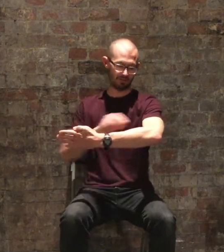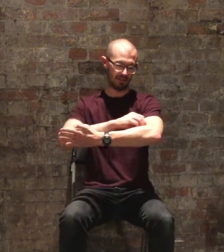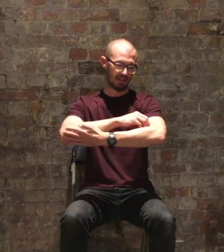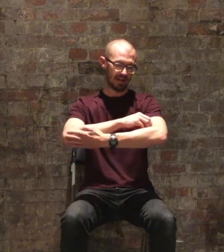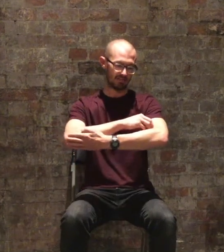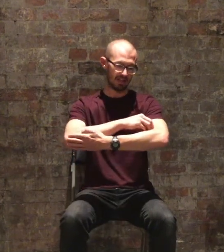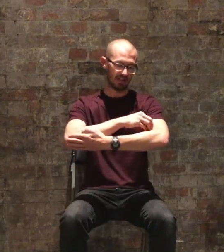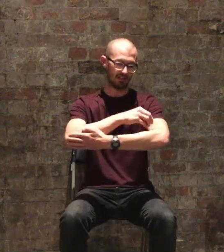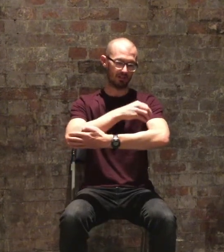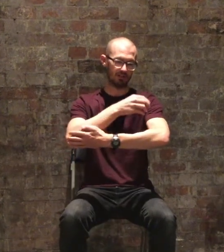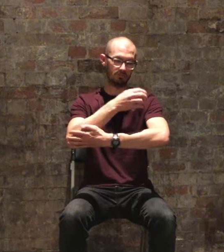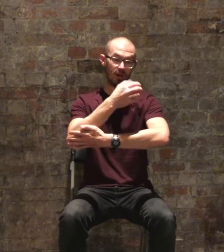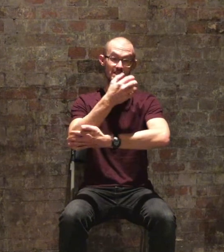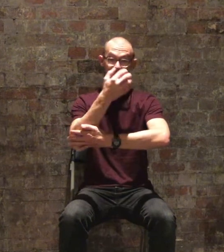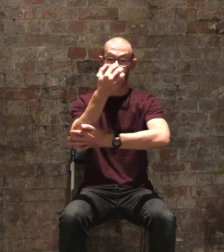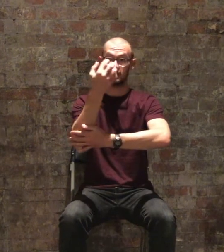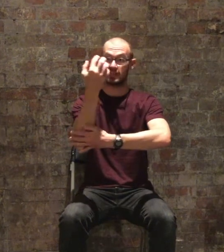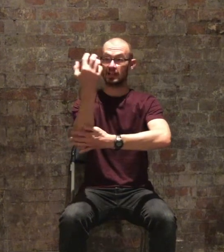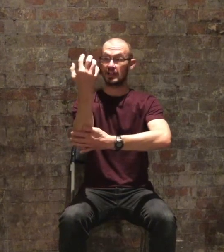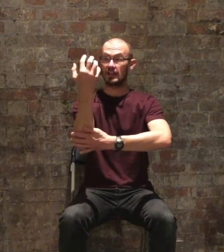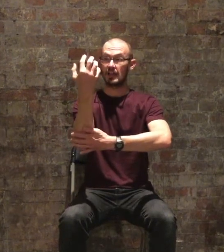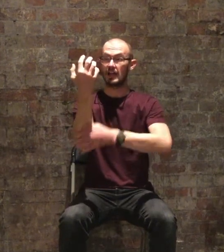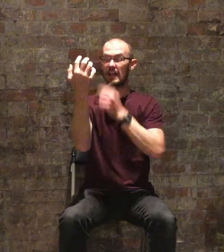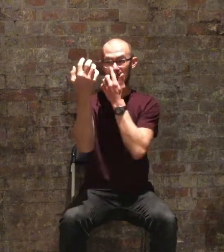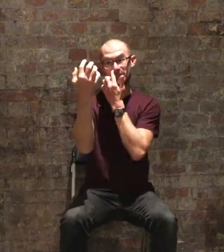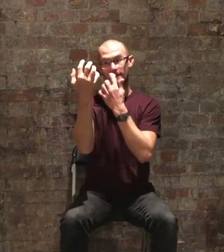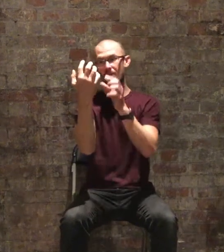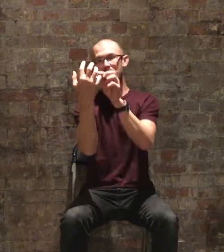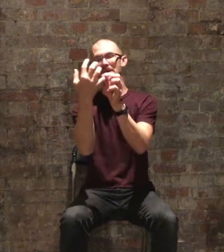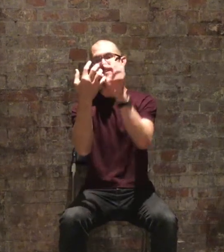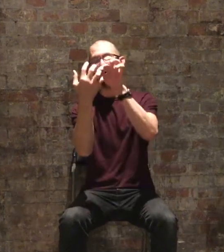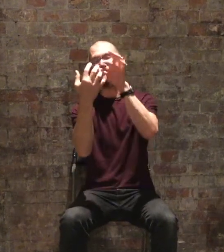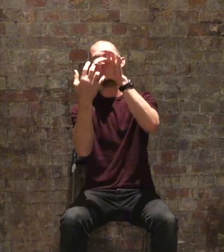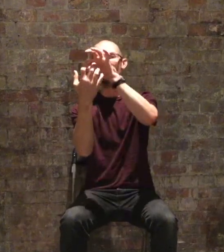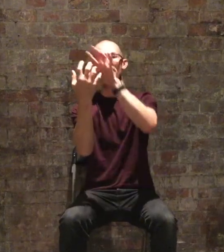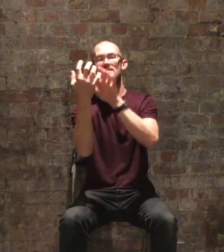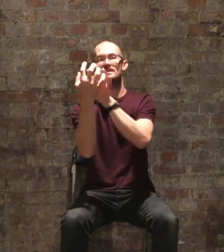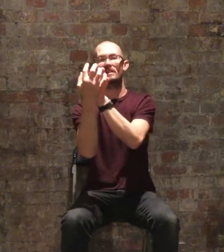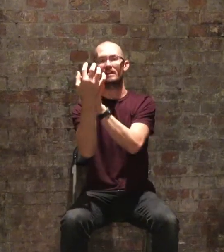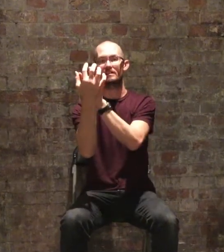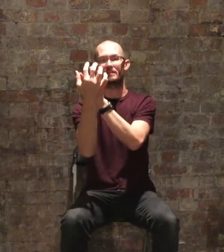and it rises and we make our fingers are basically like the